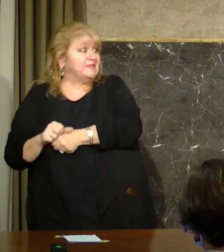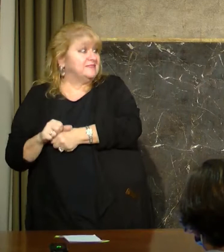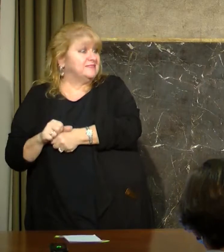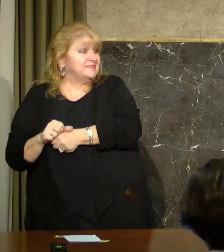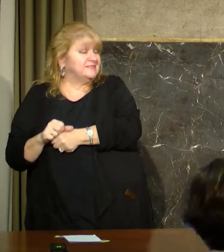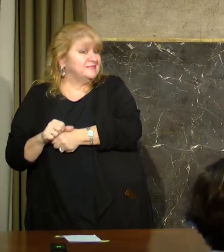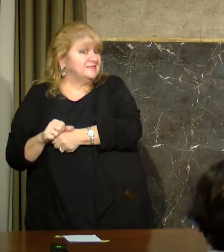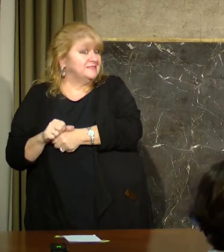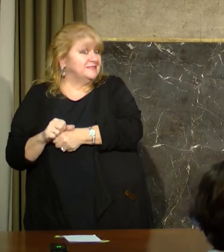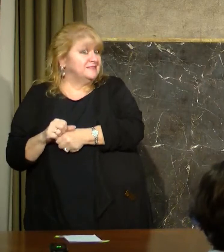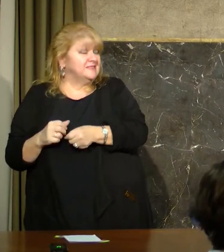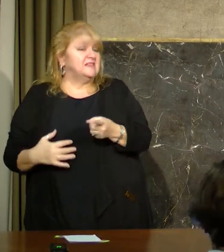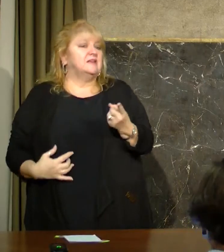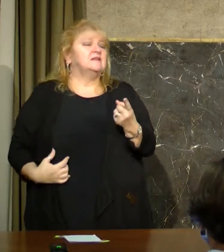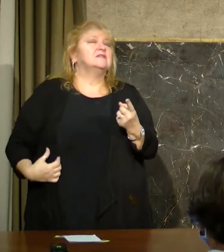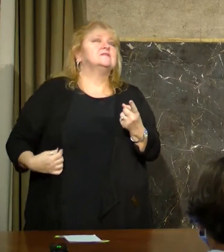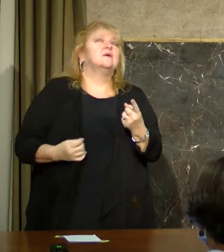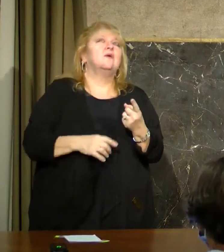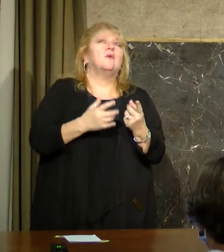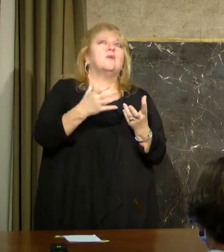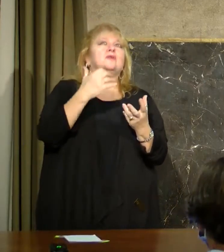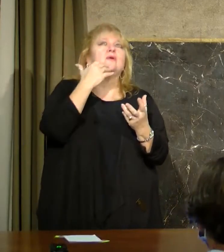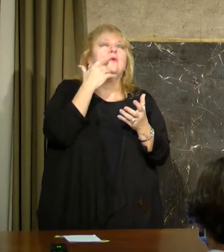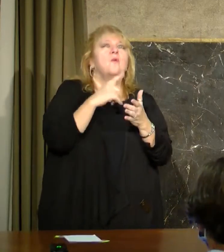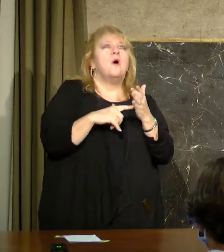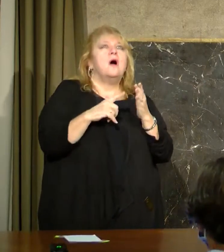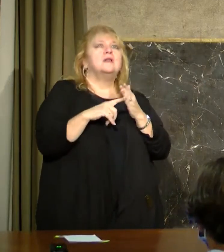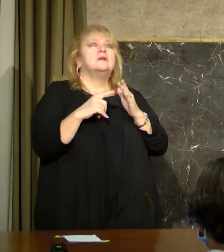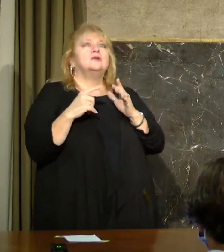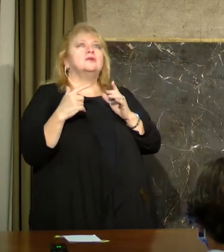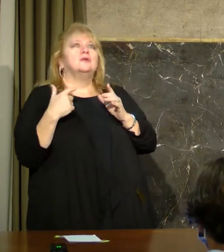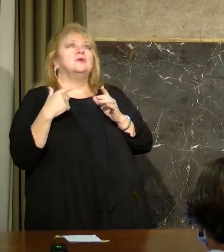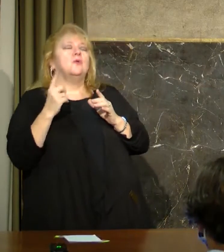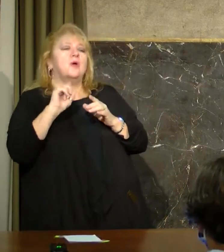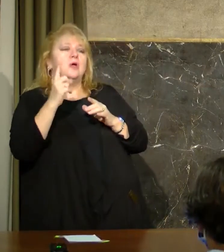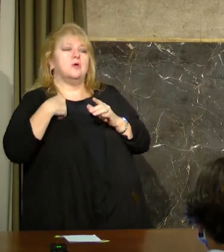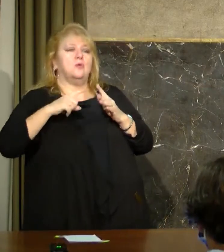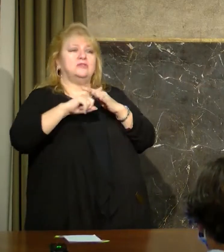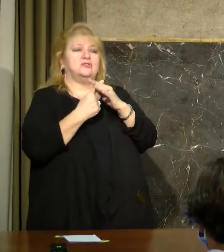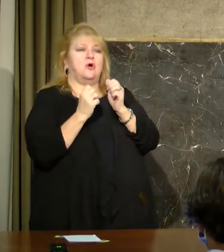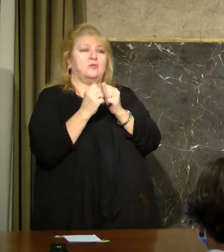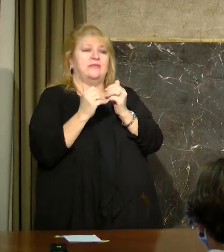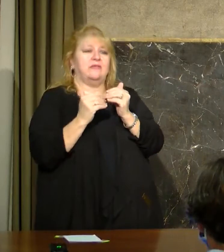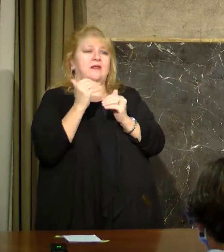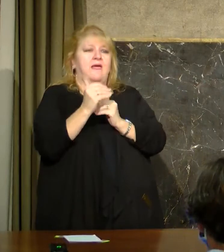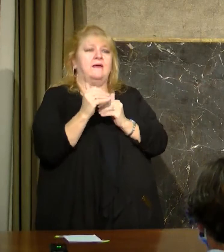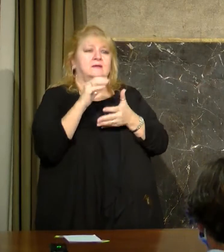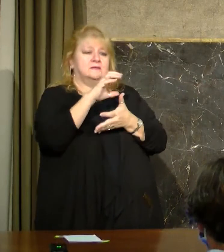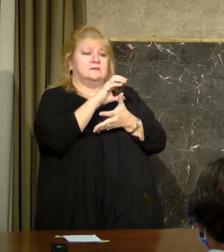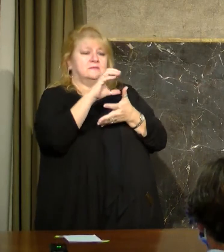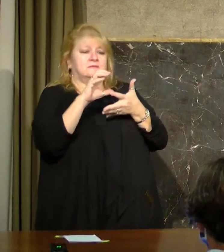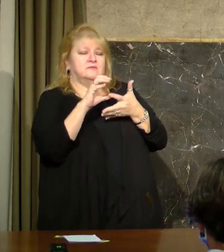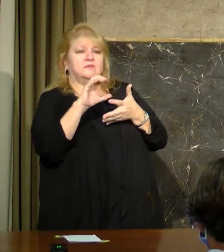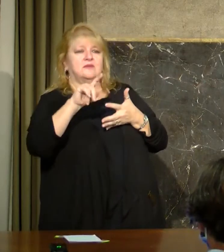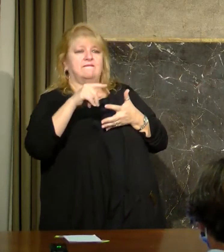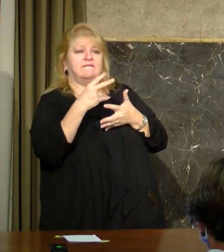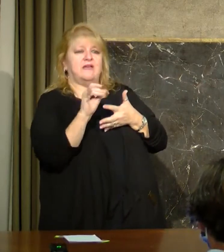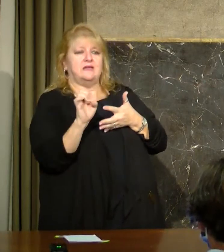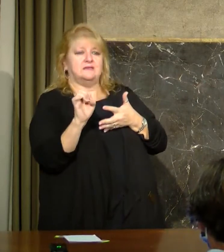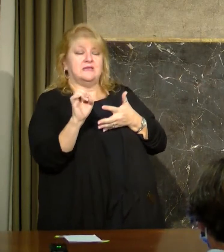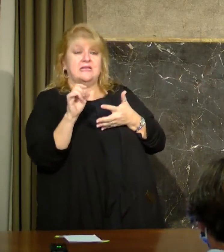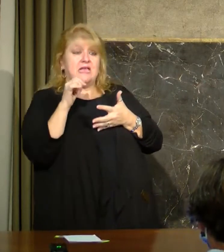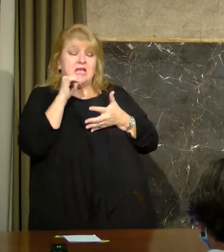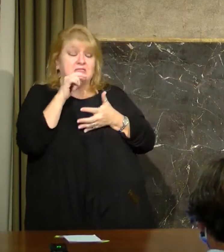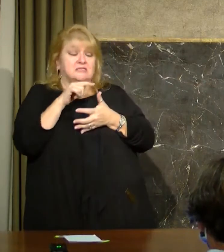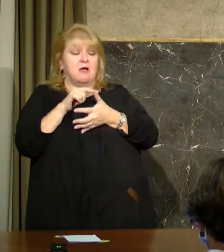trigger to move to the next phase or tier, which really I think is the question, is not a certain percentage of